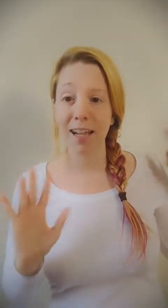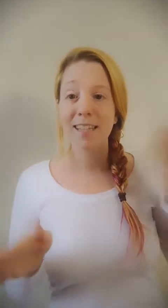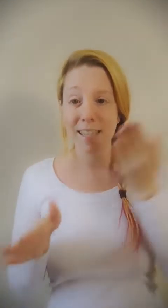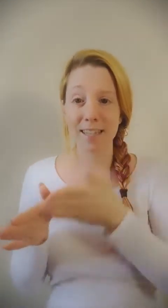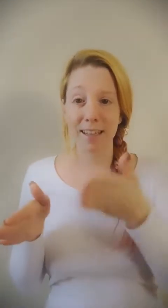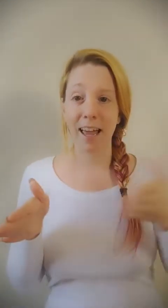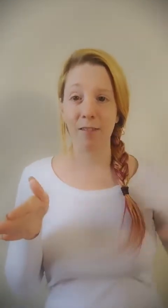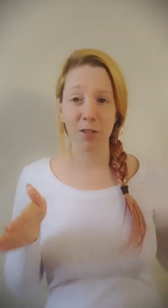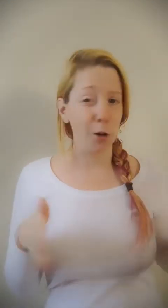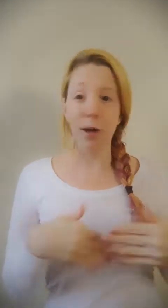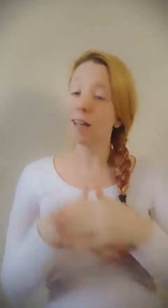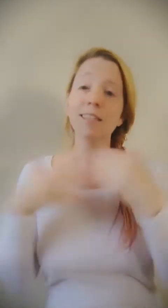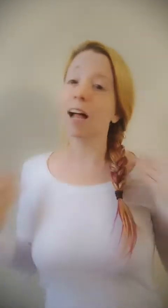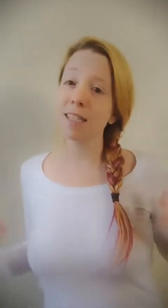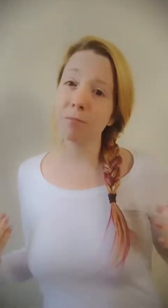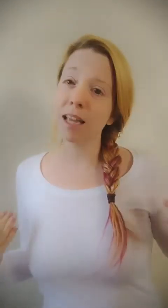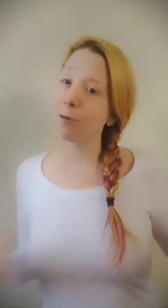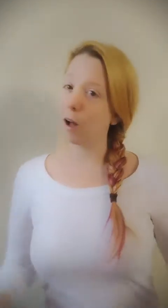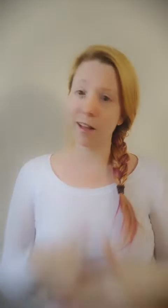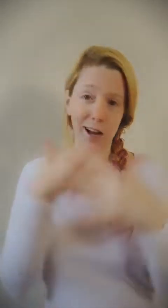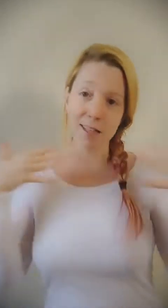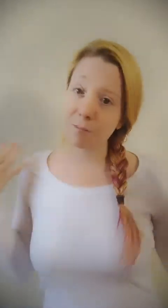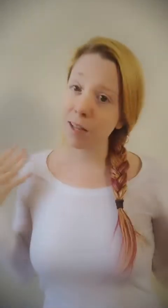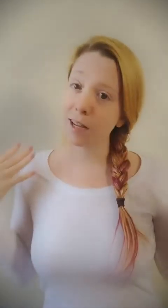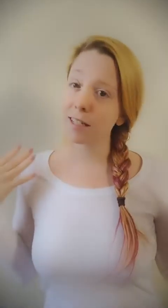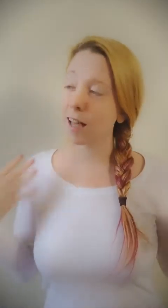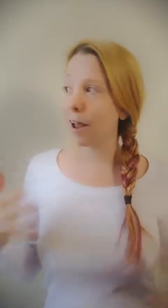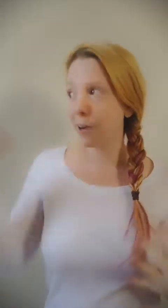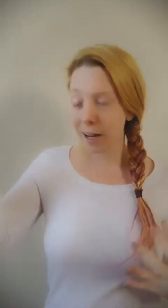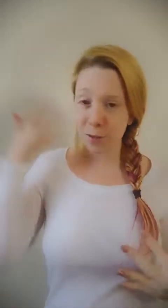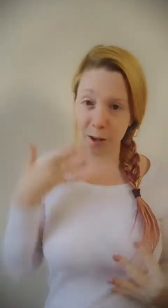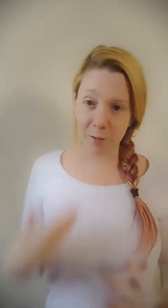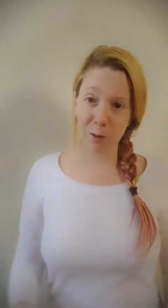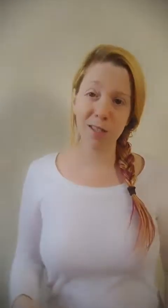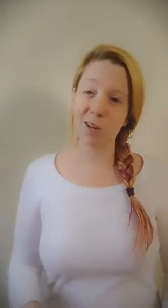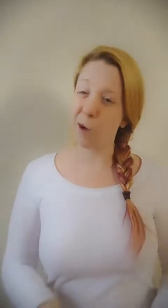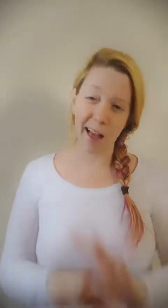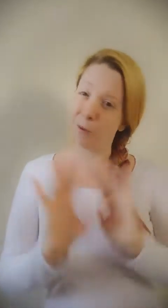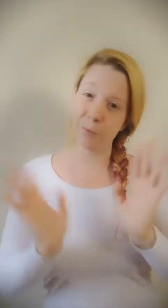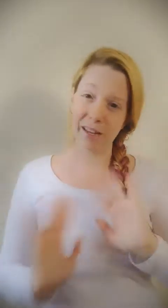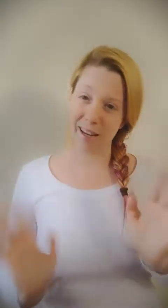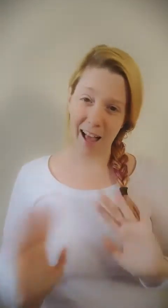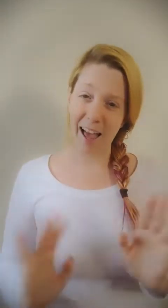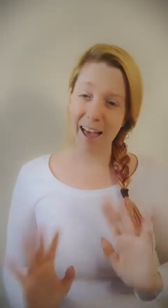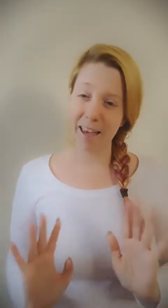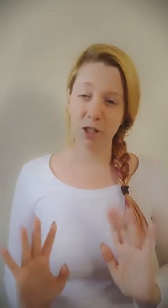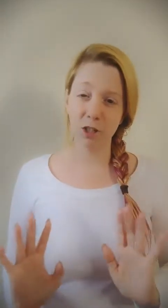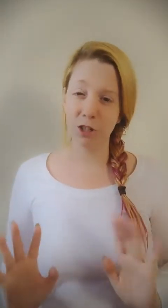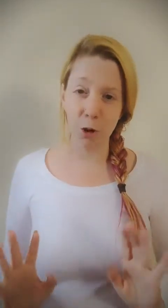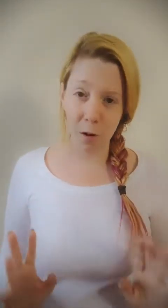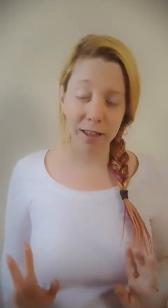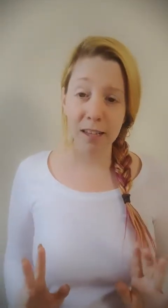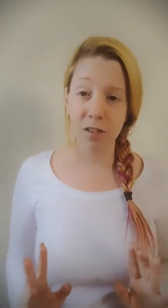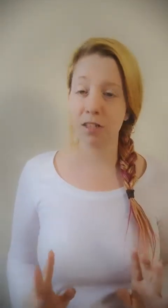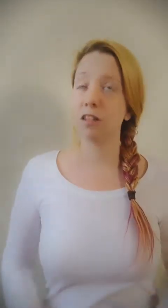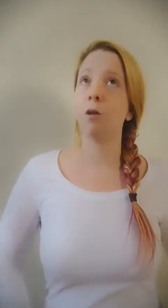to consistently have snow. It's not something I want, not something I desire. It's fun every once in a while, but I don't want to live in snow.